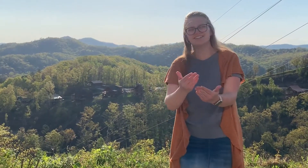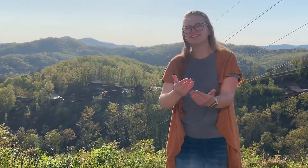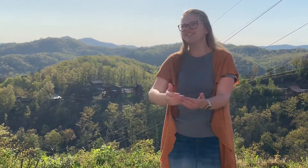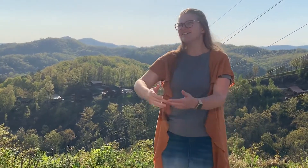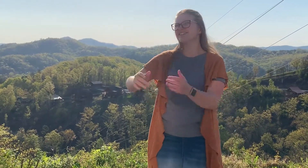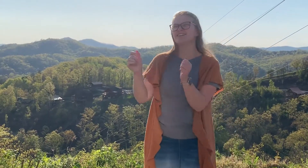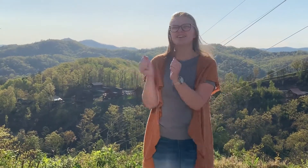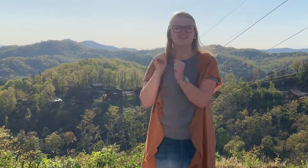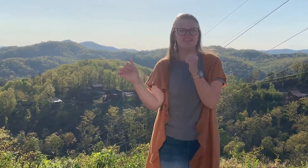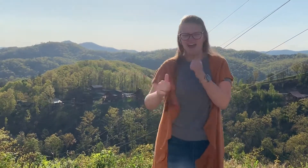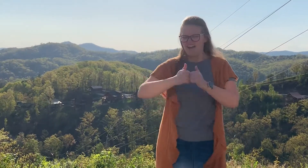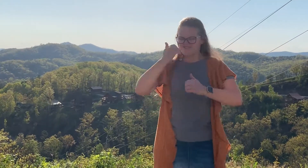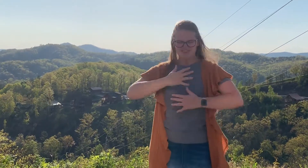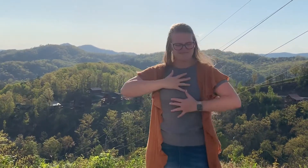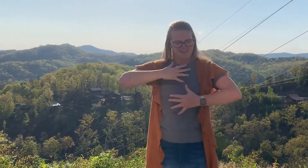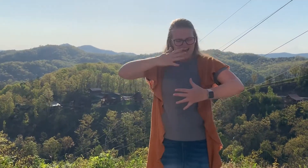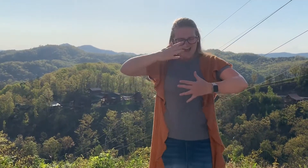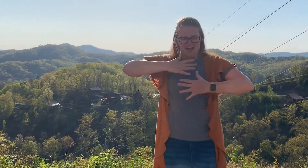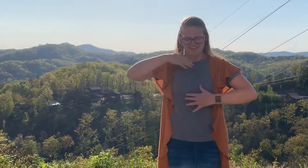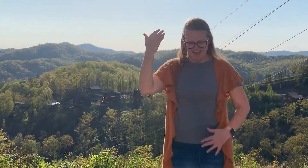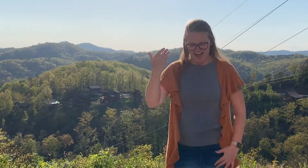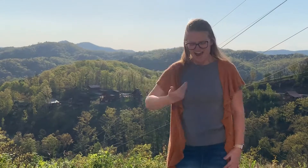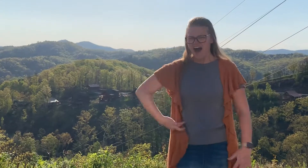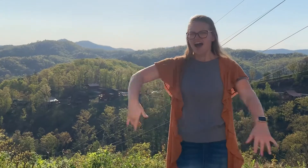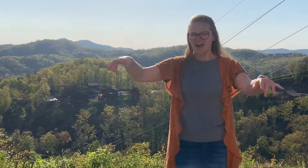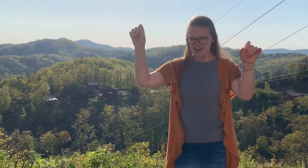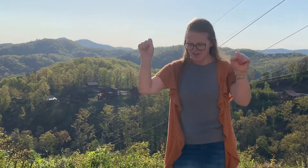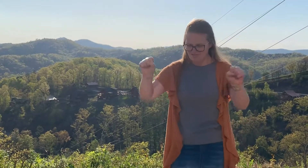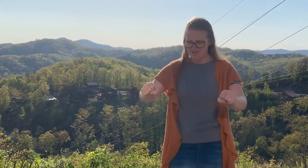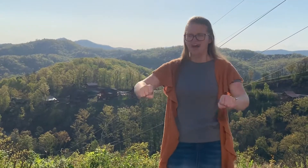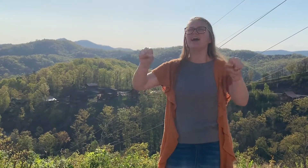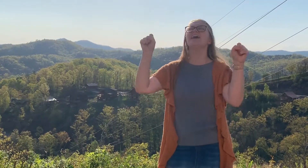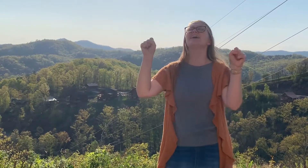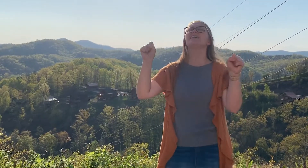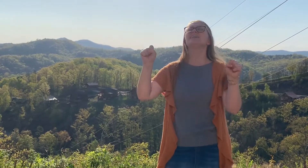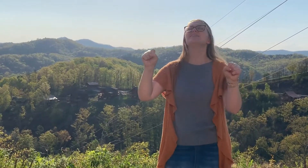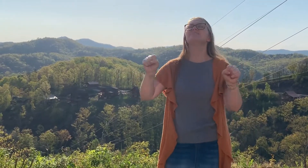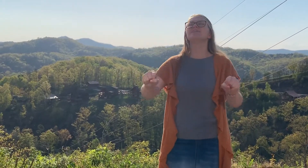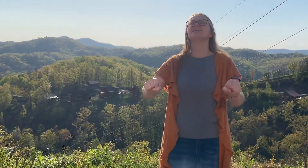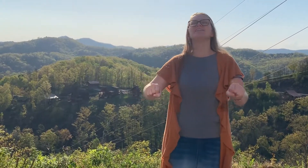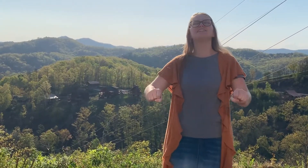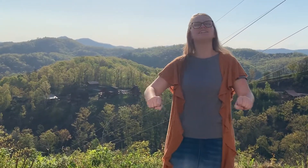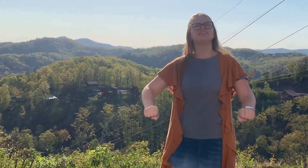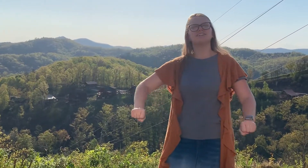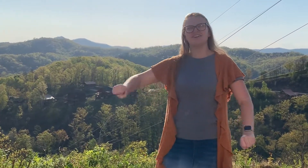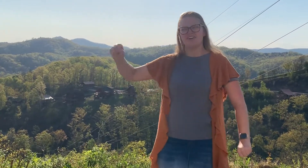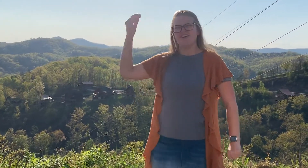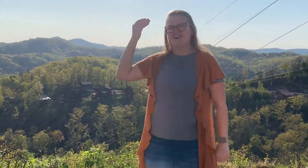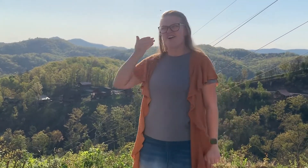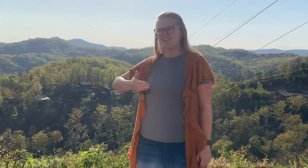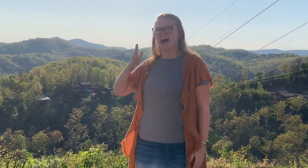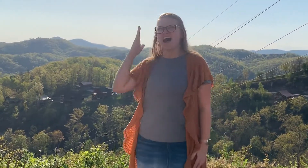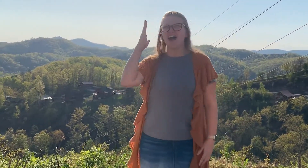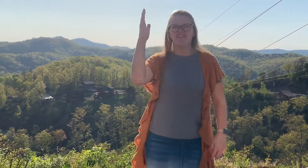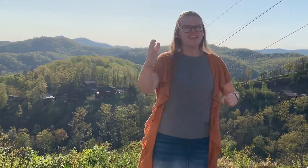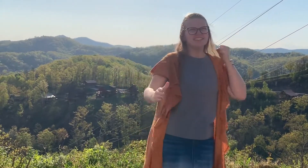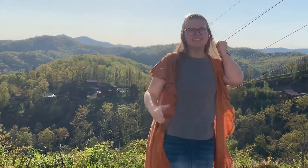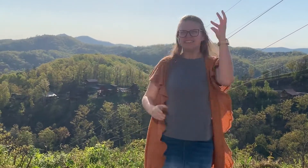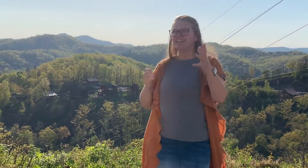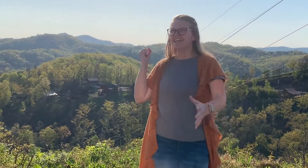With every breath that I am able Oh, I'm gonna sing